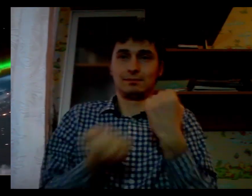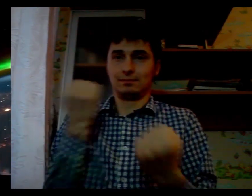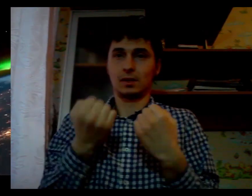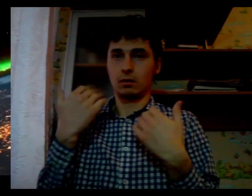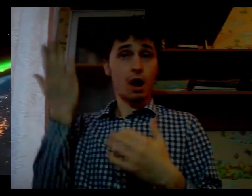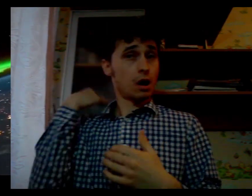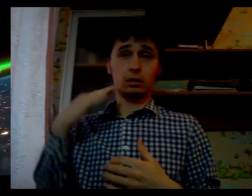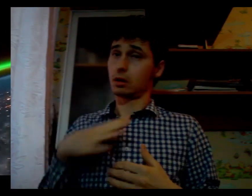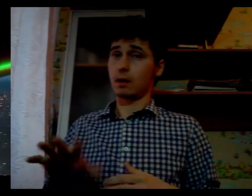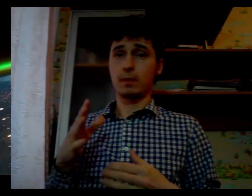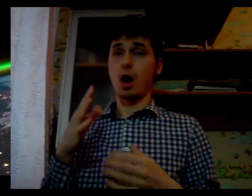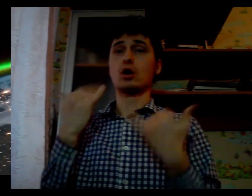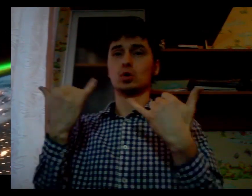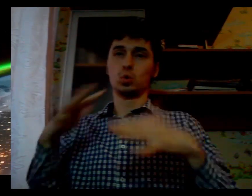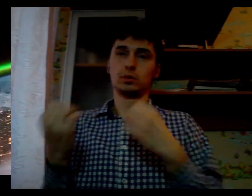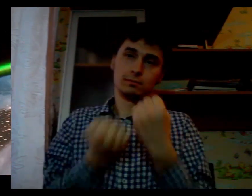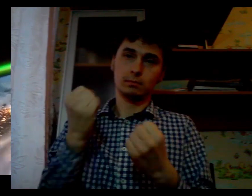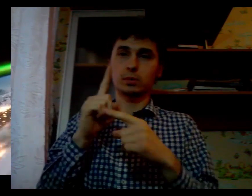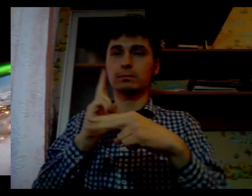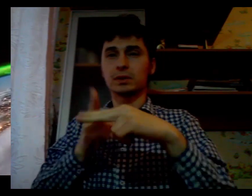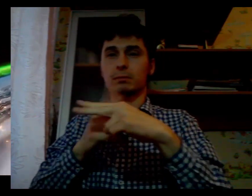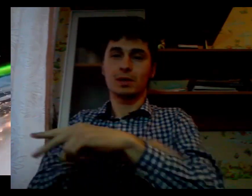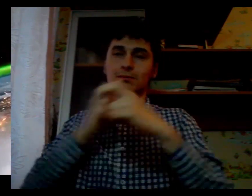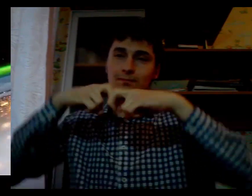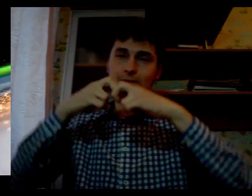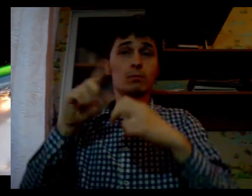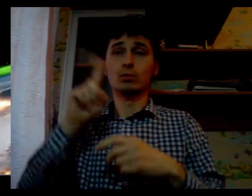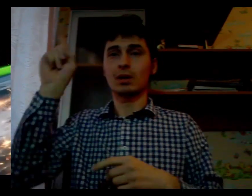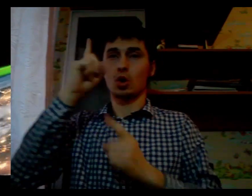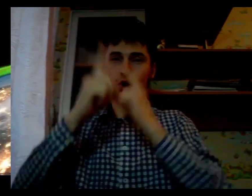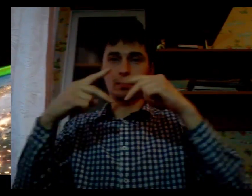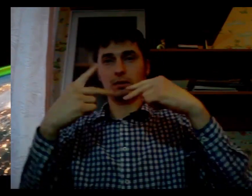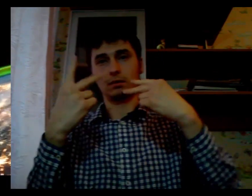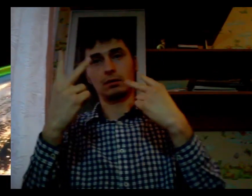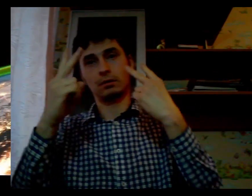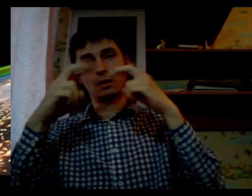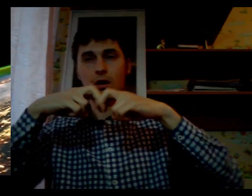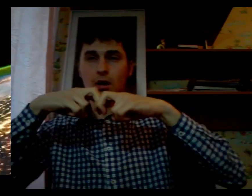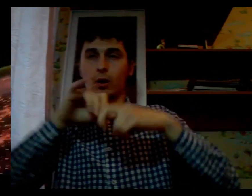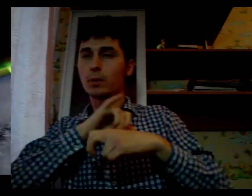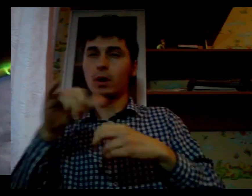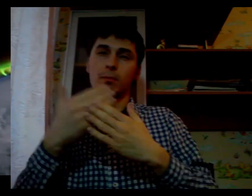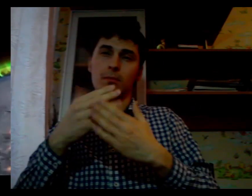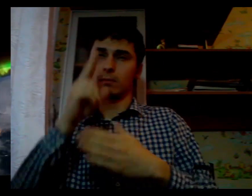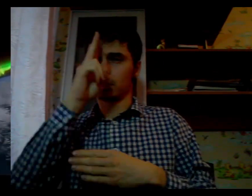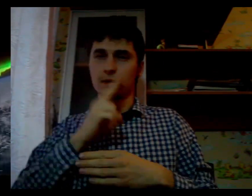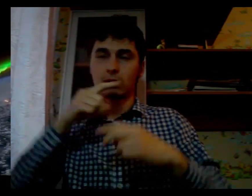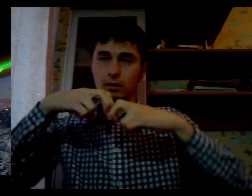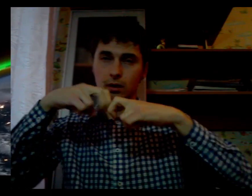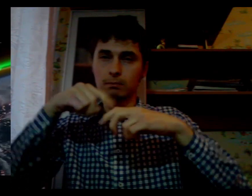Realizing this goal will require an intrapreneurial spirit, an a new generation of scientists and a...